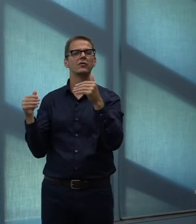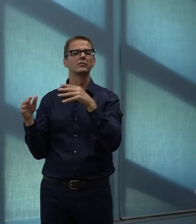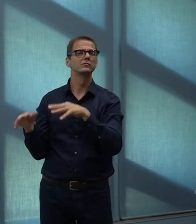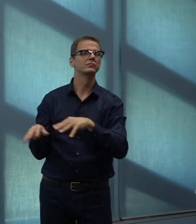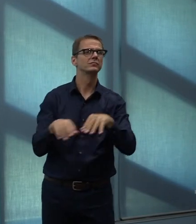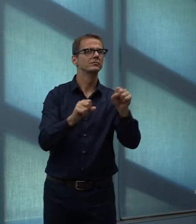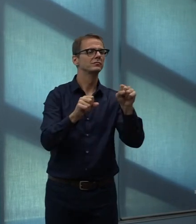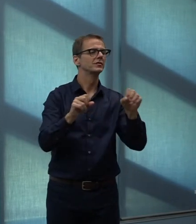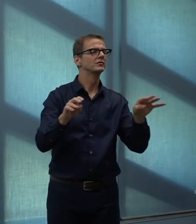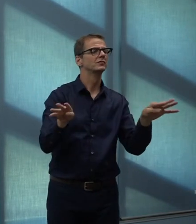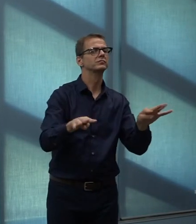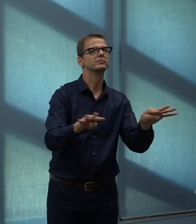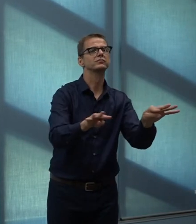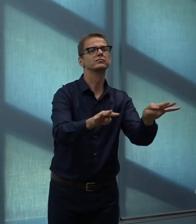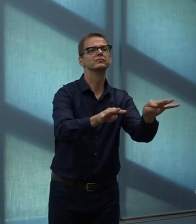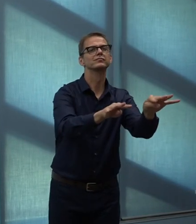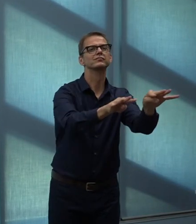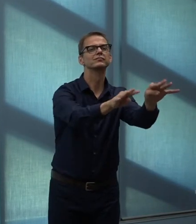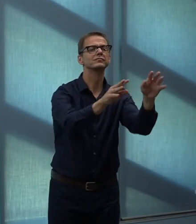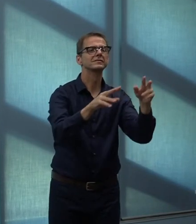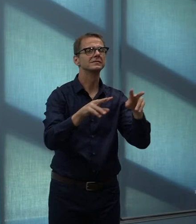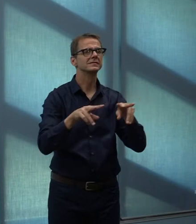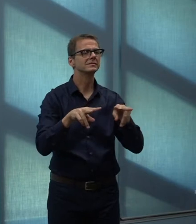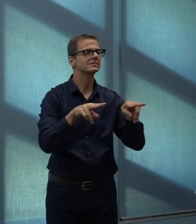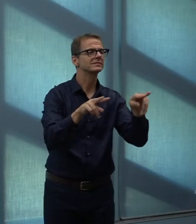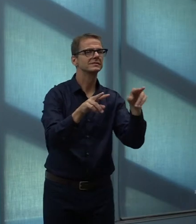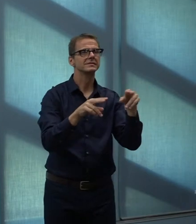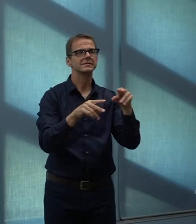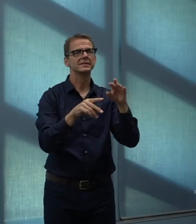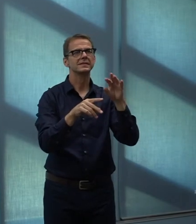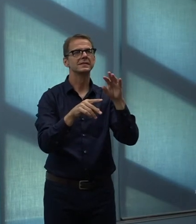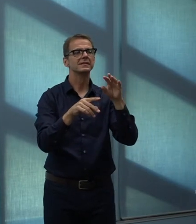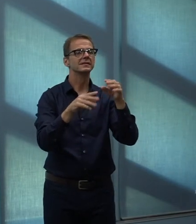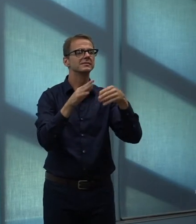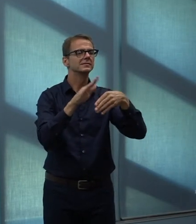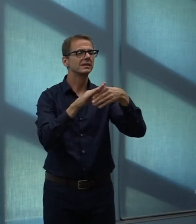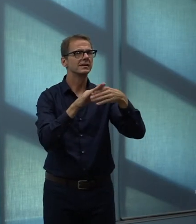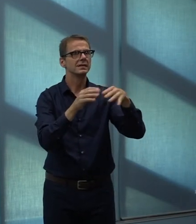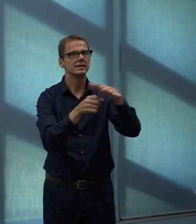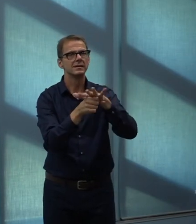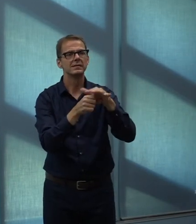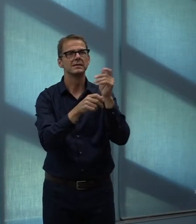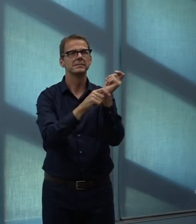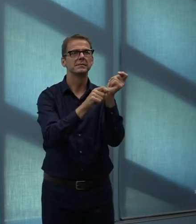ball. So, is there going to be, like, kind of a priority list for this?